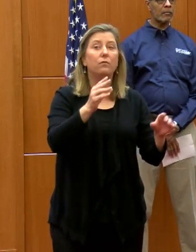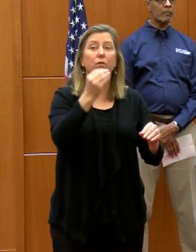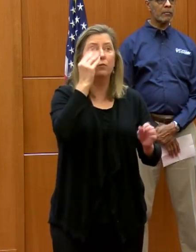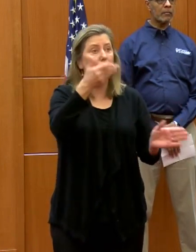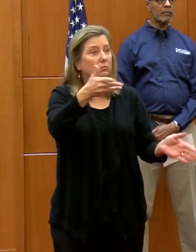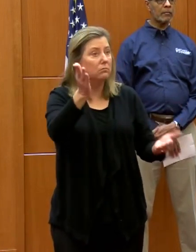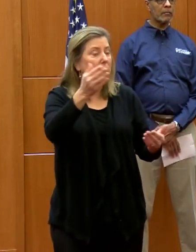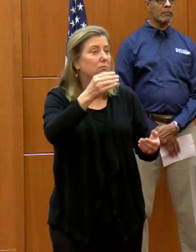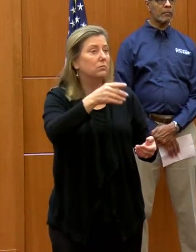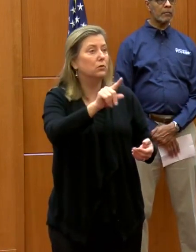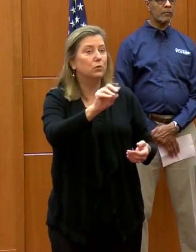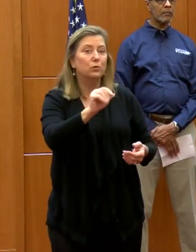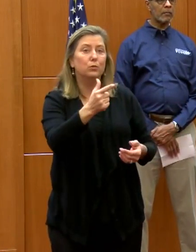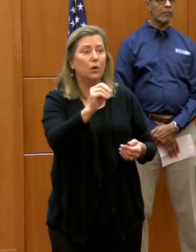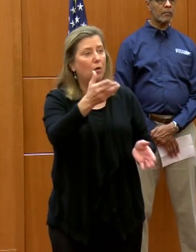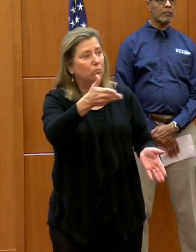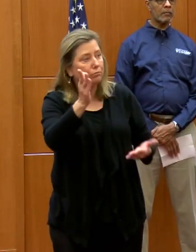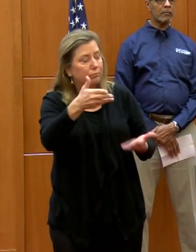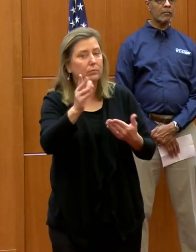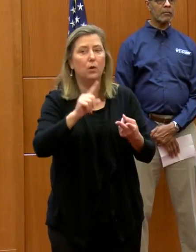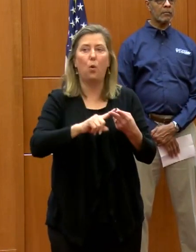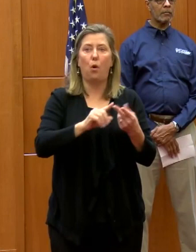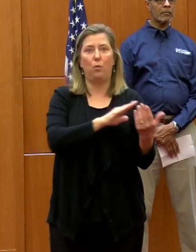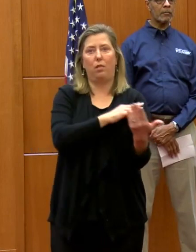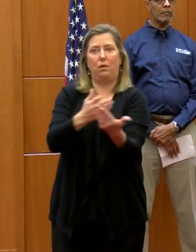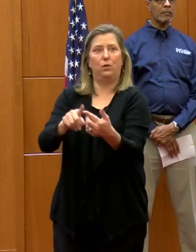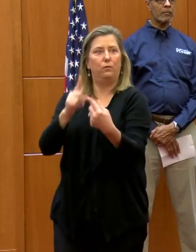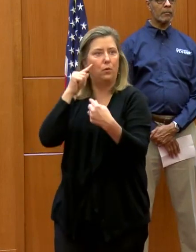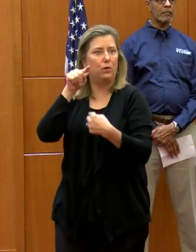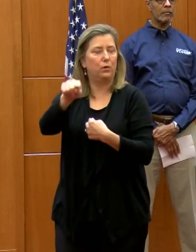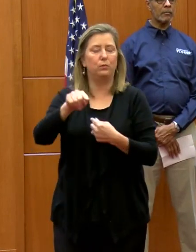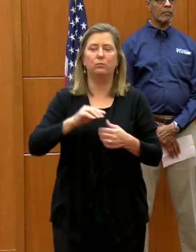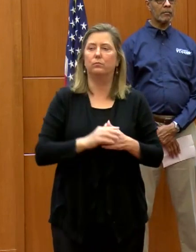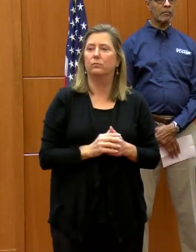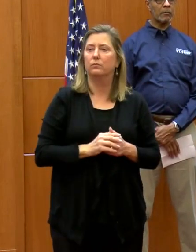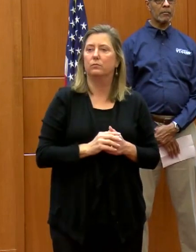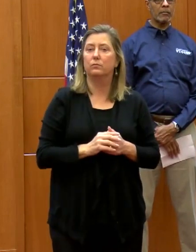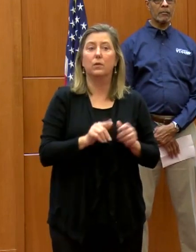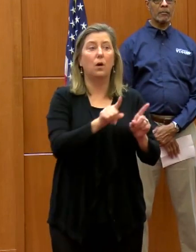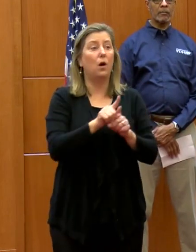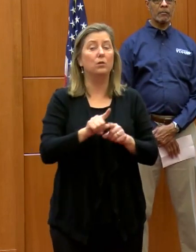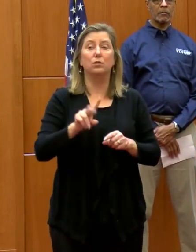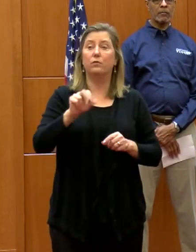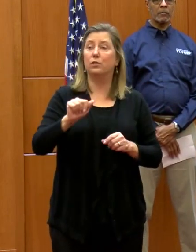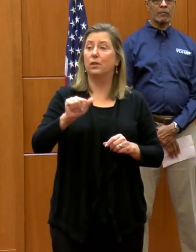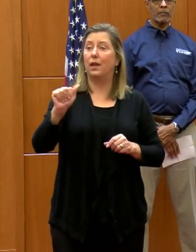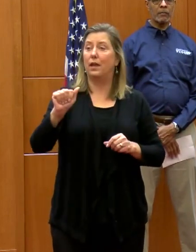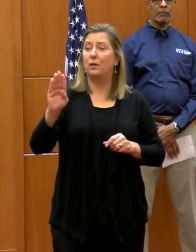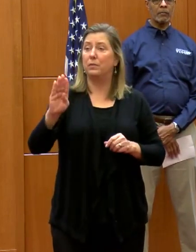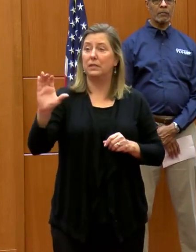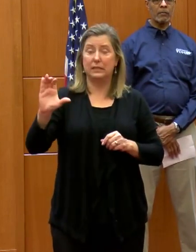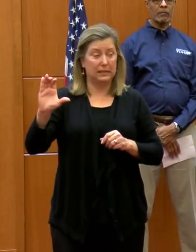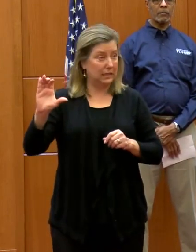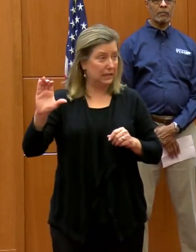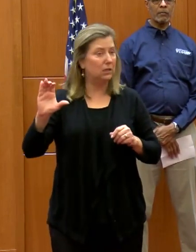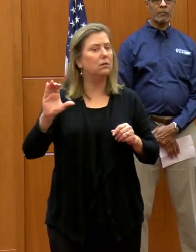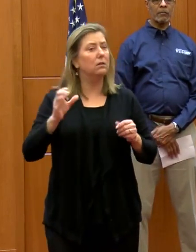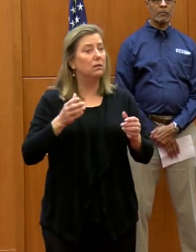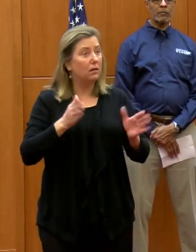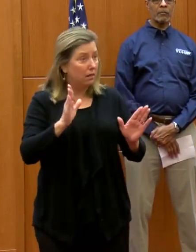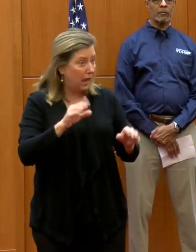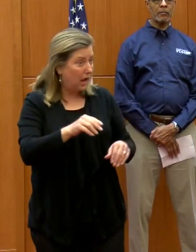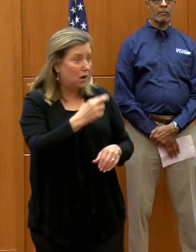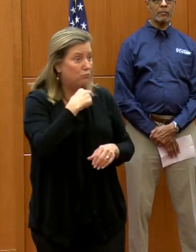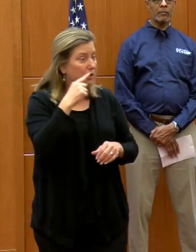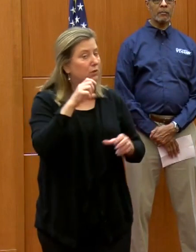and delivery options. I've also directed Virginia ABC to allow those restaurants to sell beer and